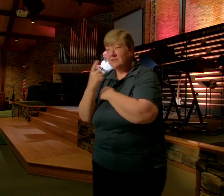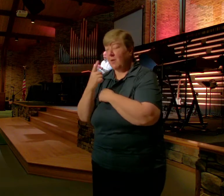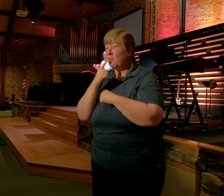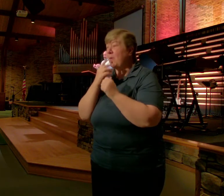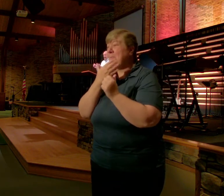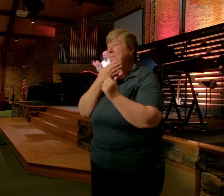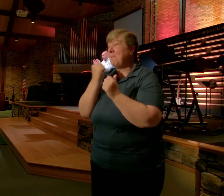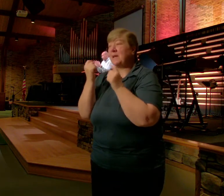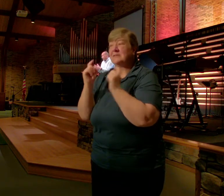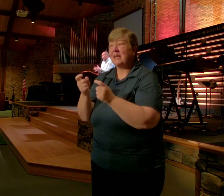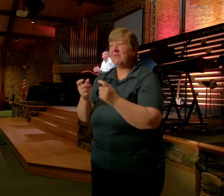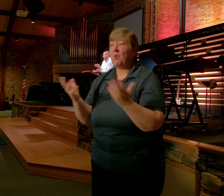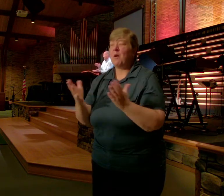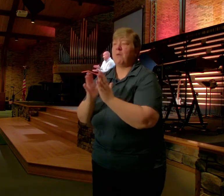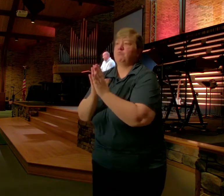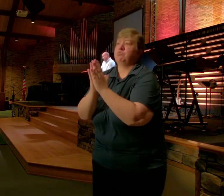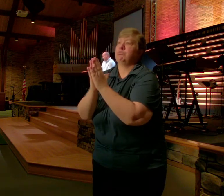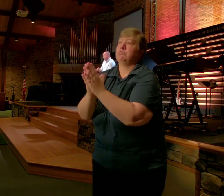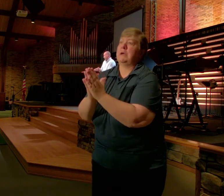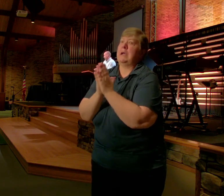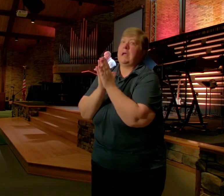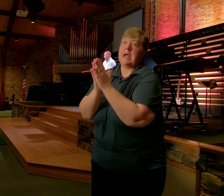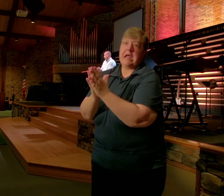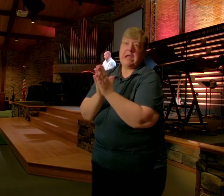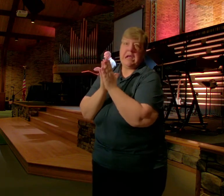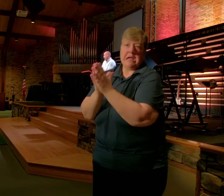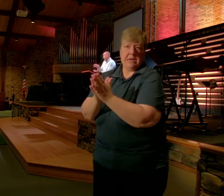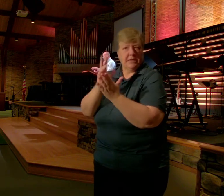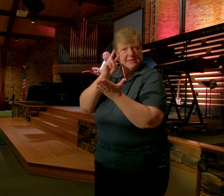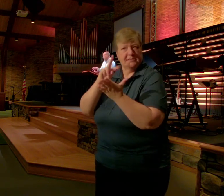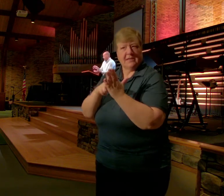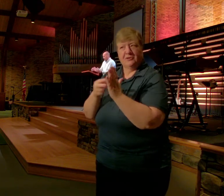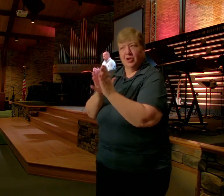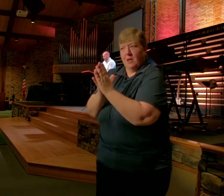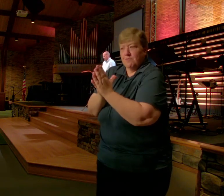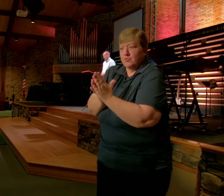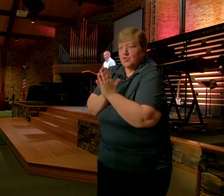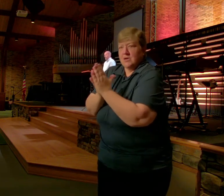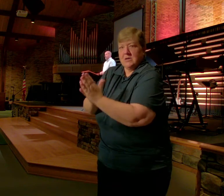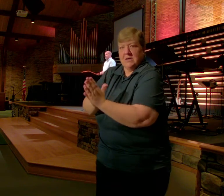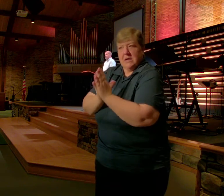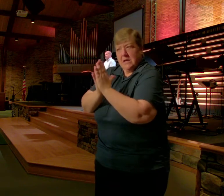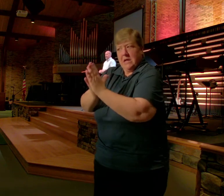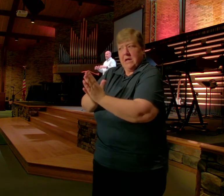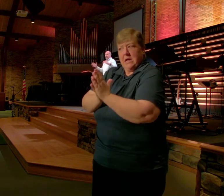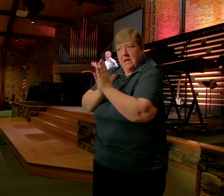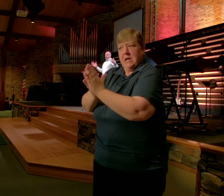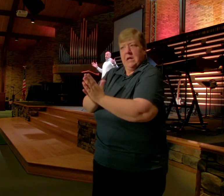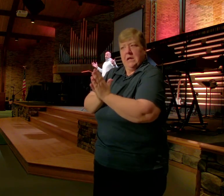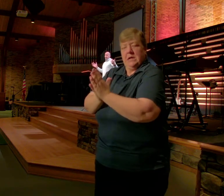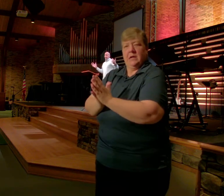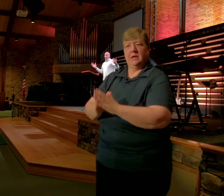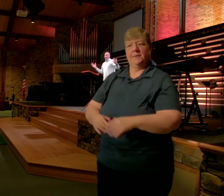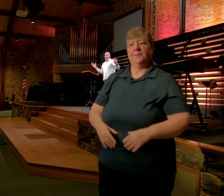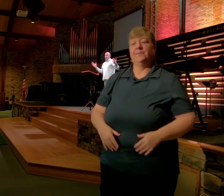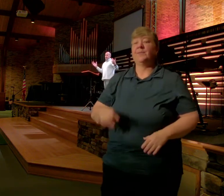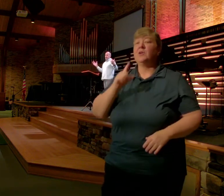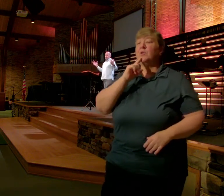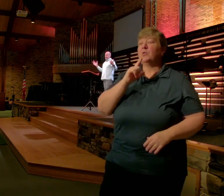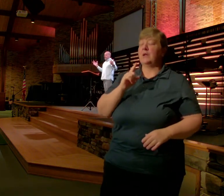to them Is to pray Intentionally Pray for them Fervently In fact Really the book Of